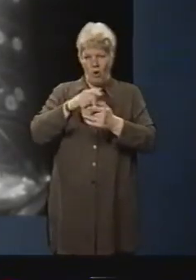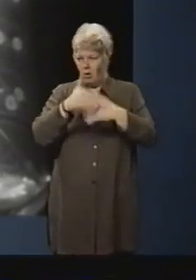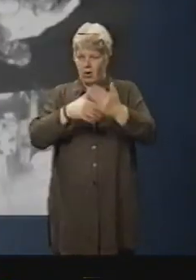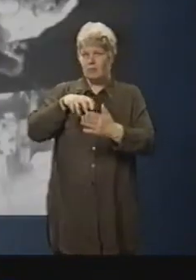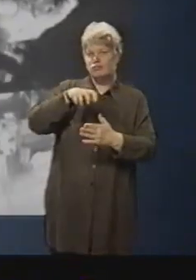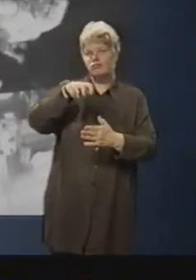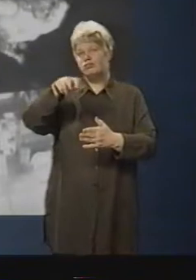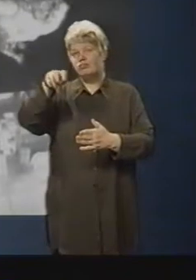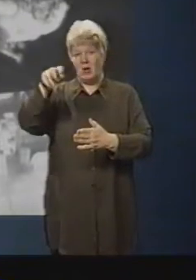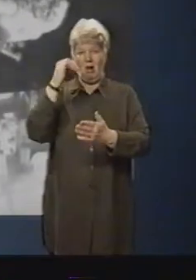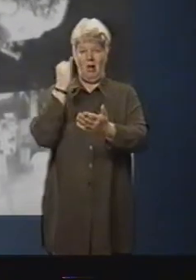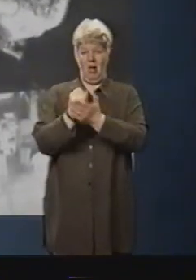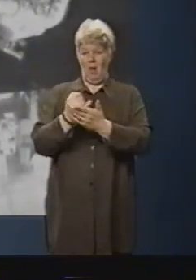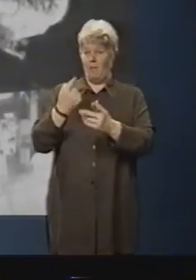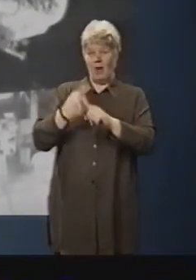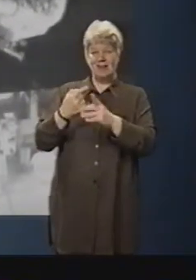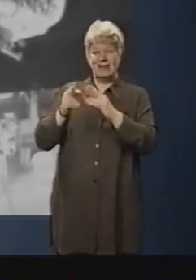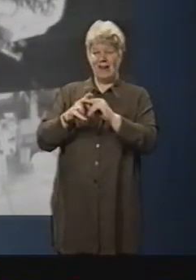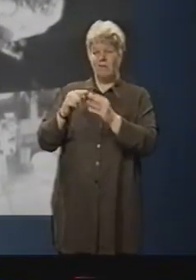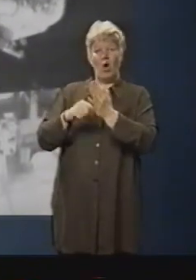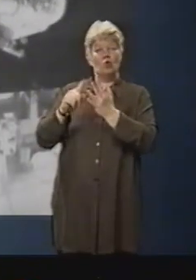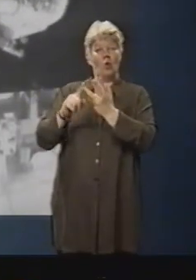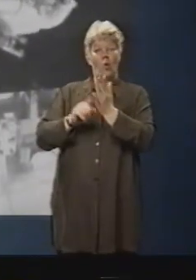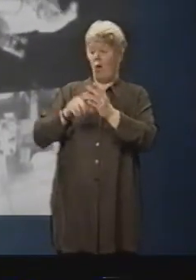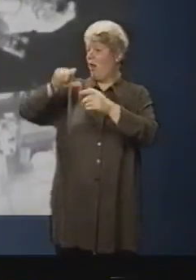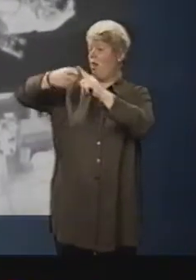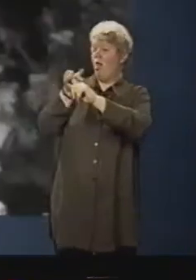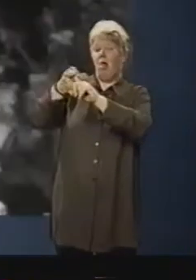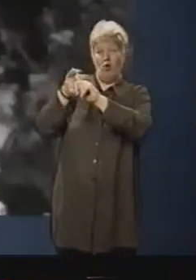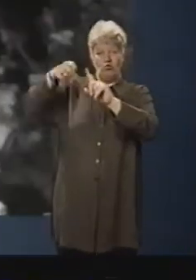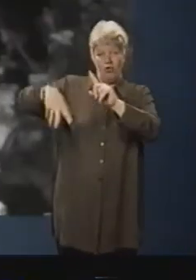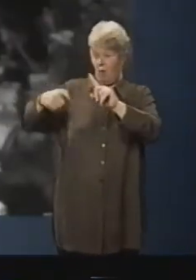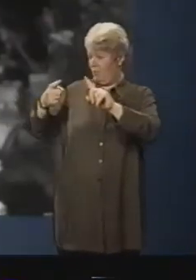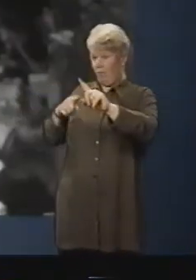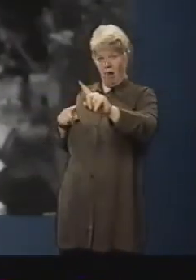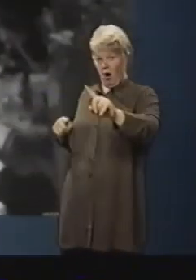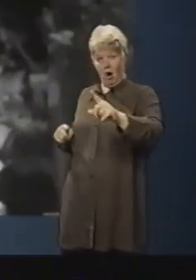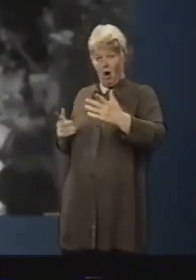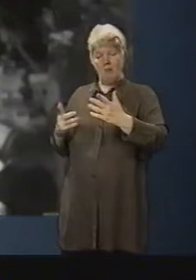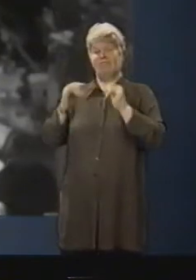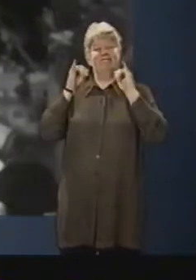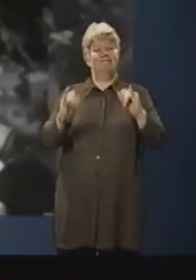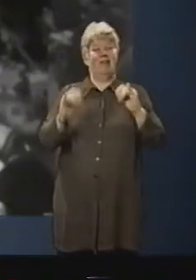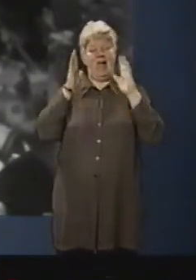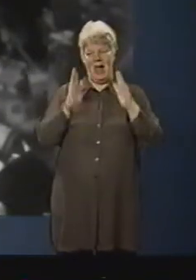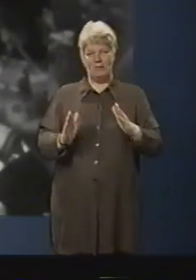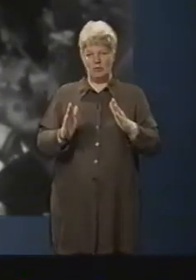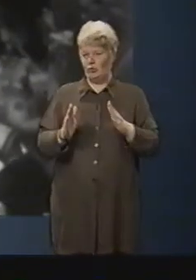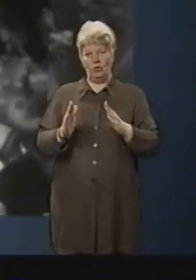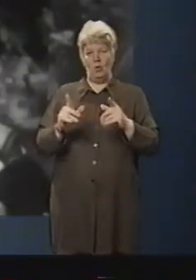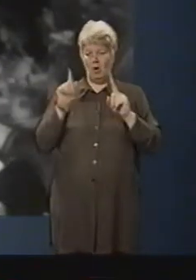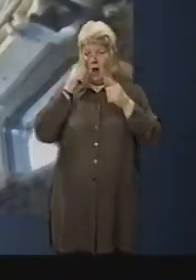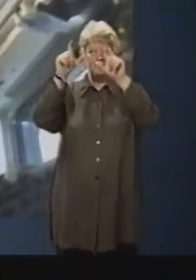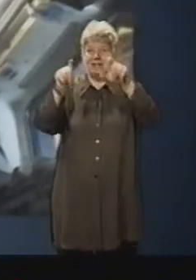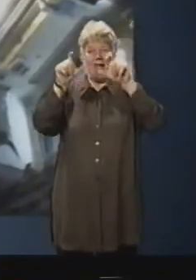anything you drop could crash into you in a later orbit, with disastrous consequences. The only thing to do is move the whole building site.